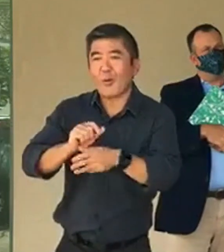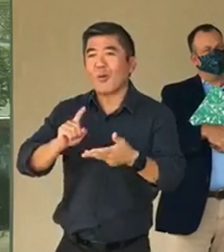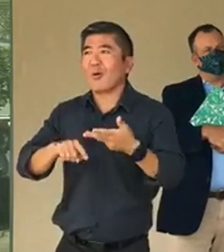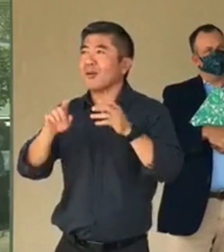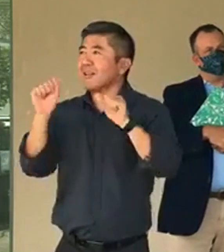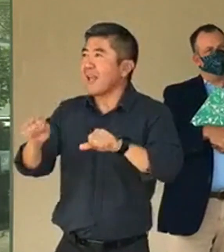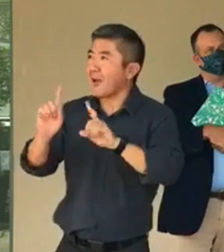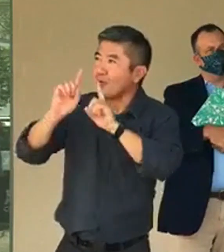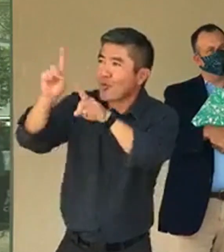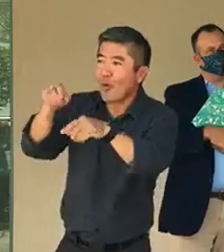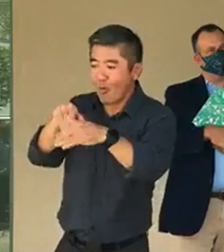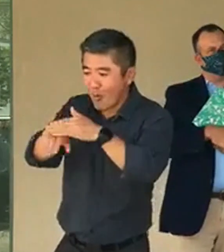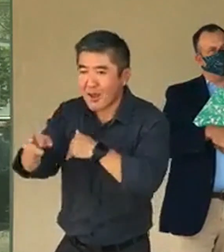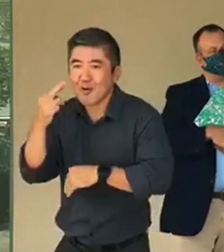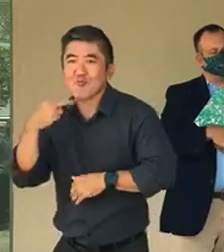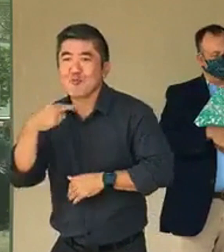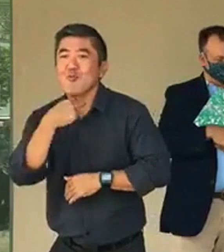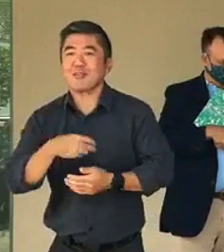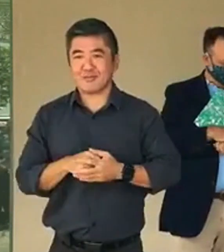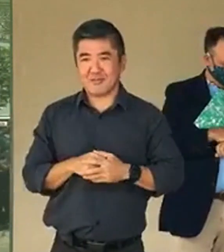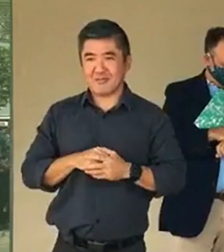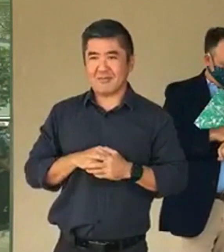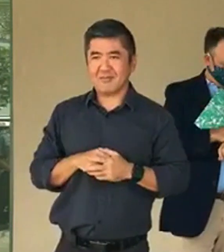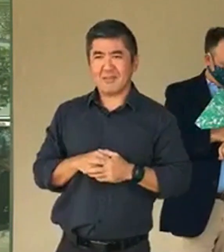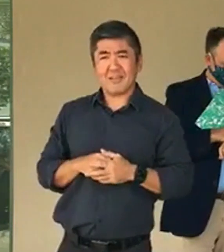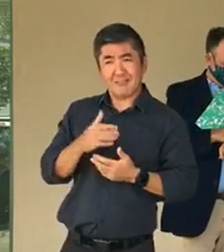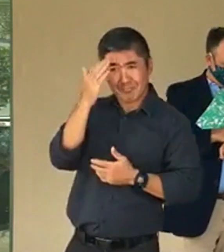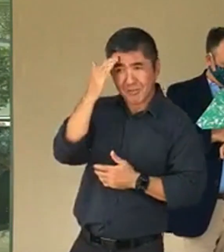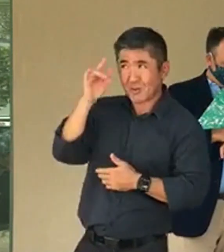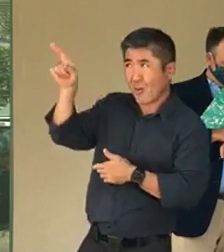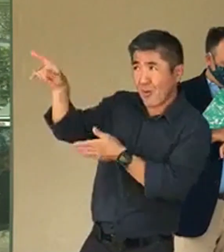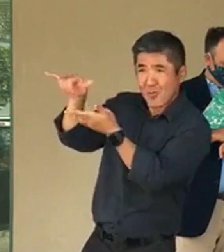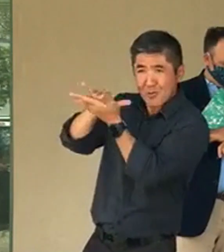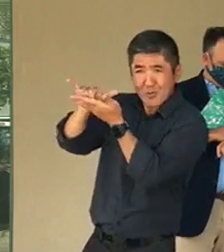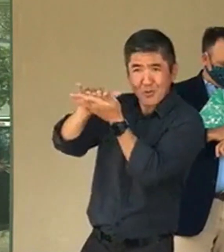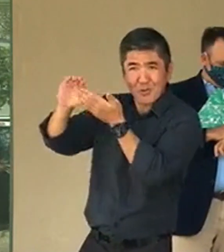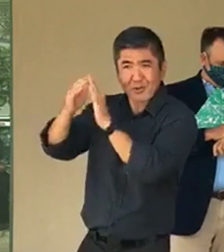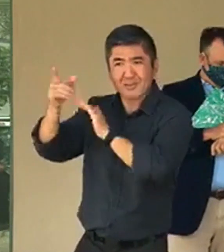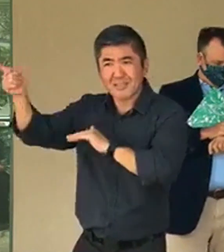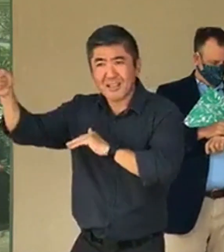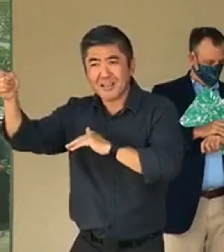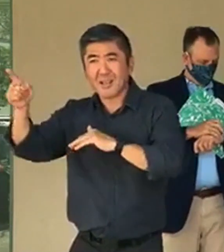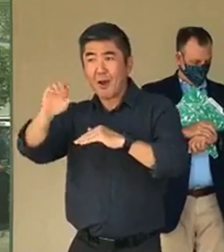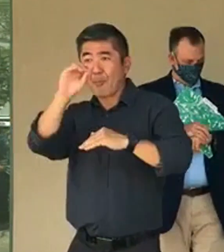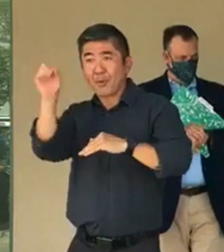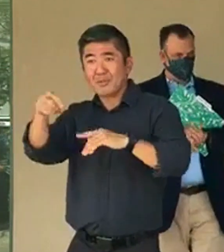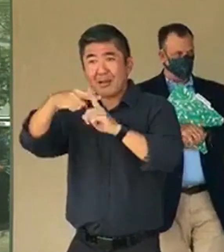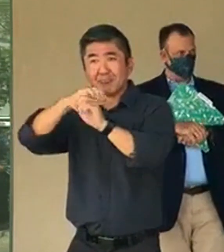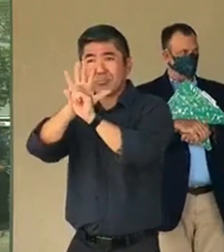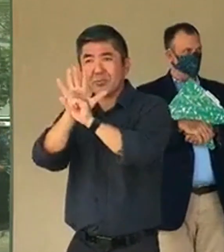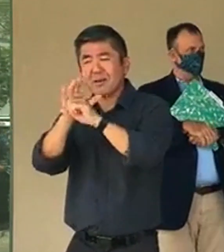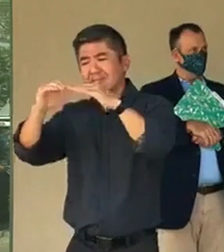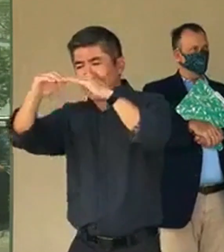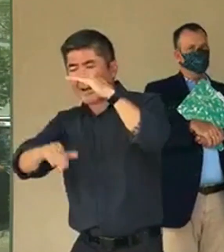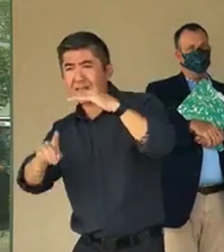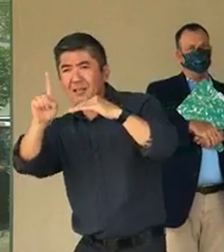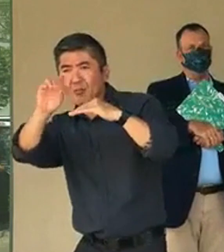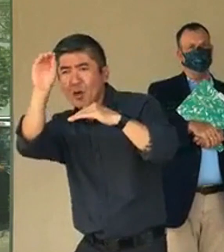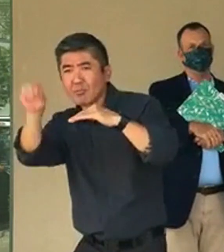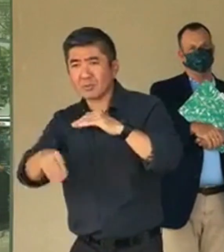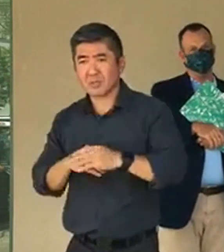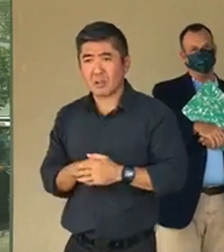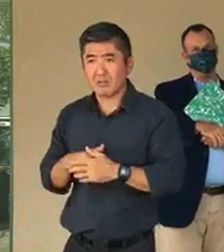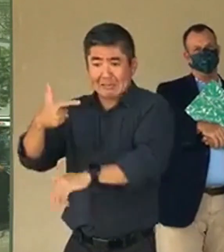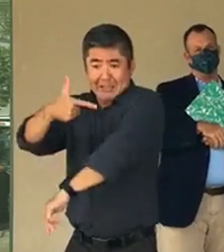because again, New York City has a positivity rate less than 1% and they've done it without a vaccine. They've done it without any